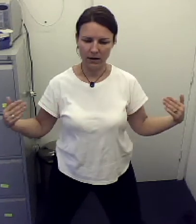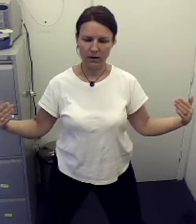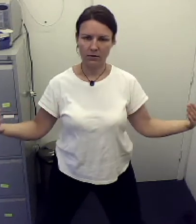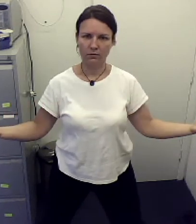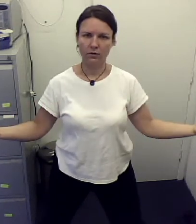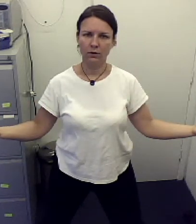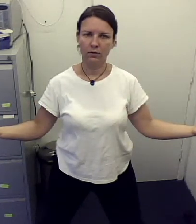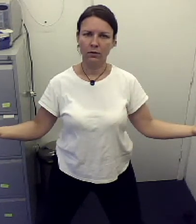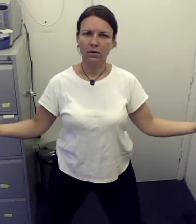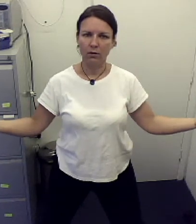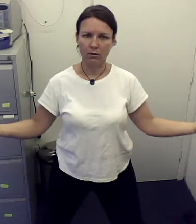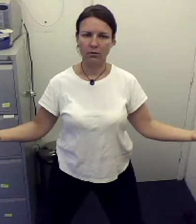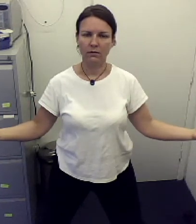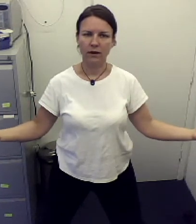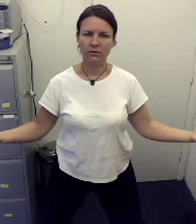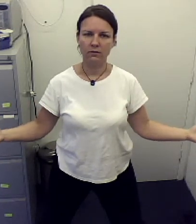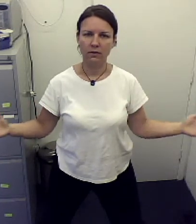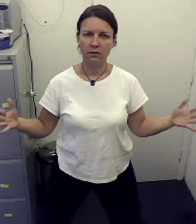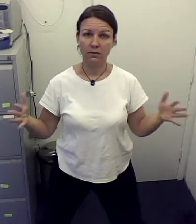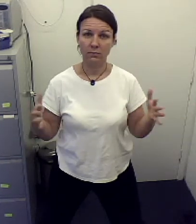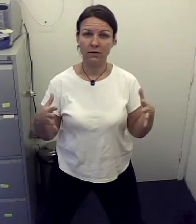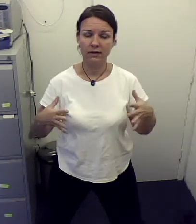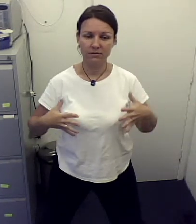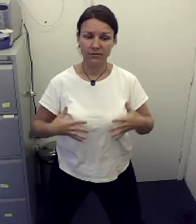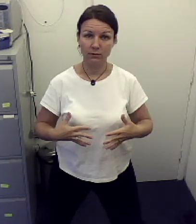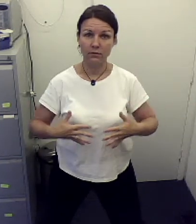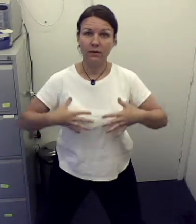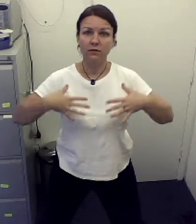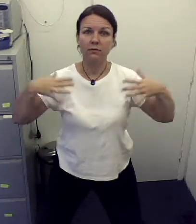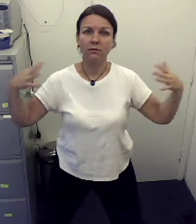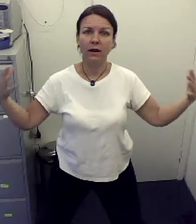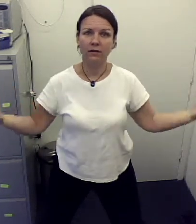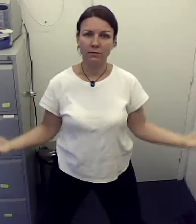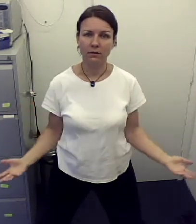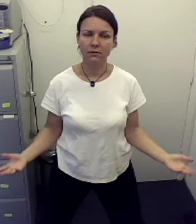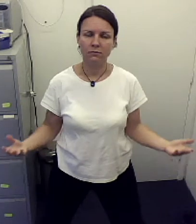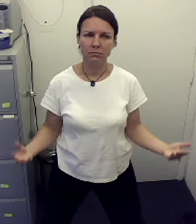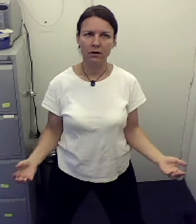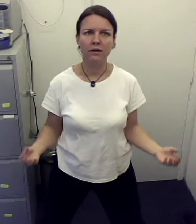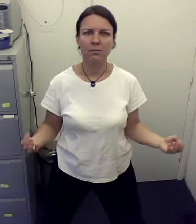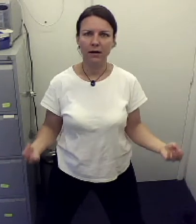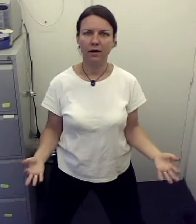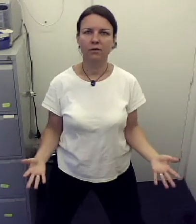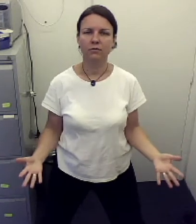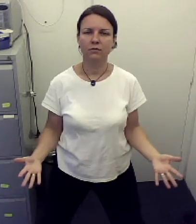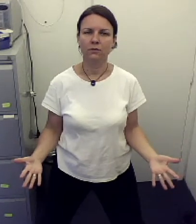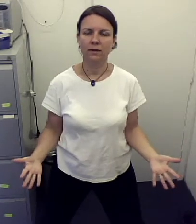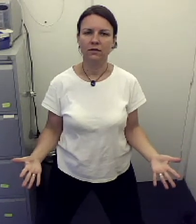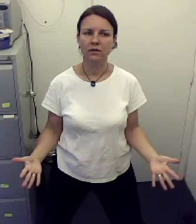out through you. All around you. So that you're completely filled and surrounded with this really powerful source of energy.